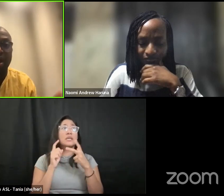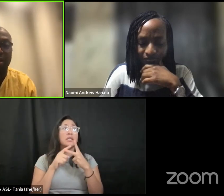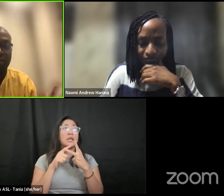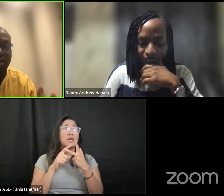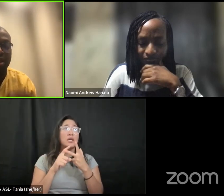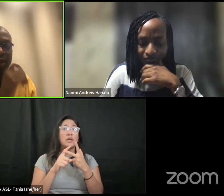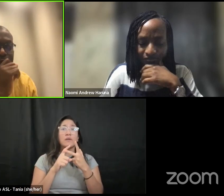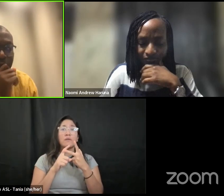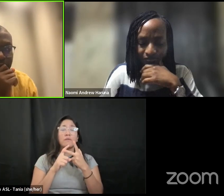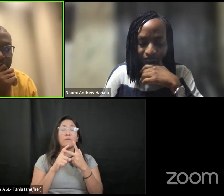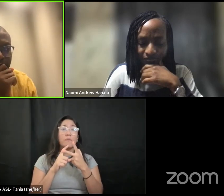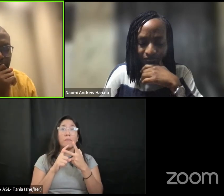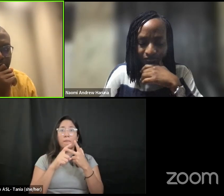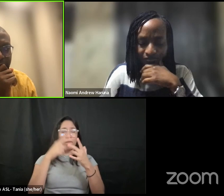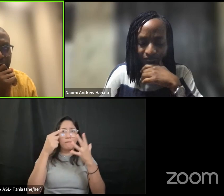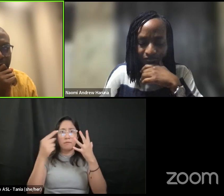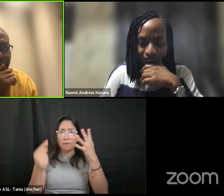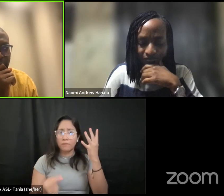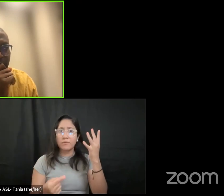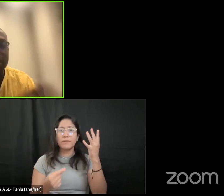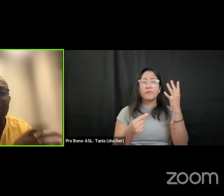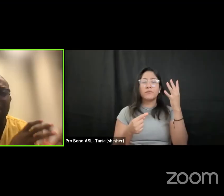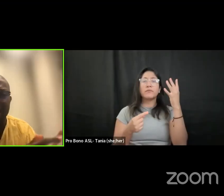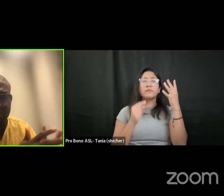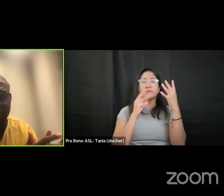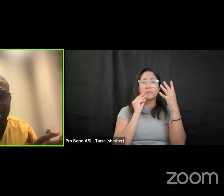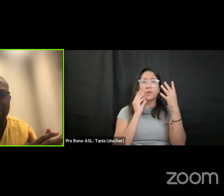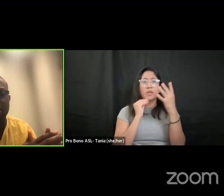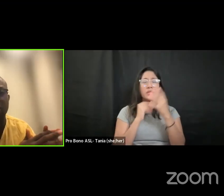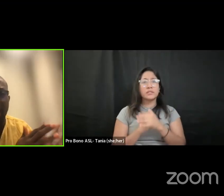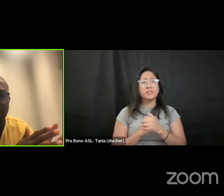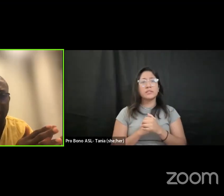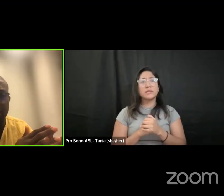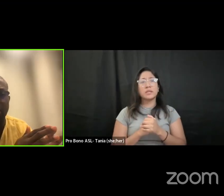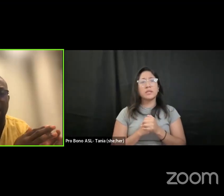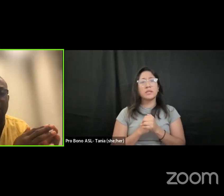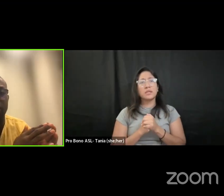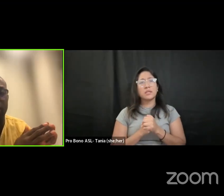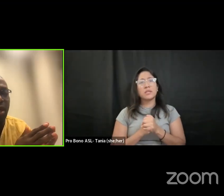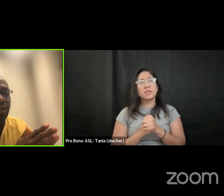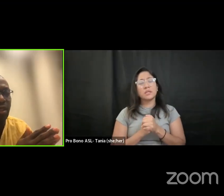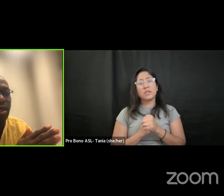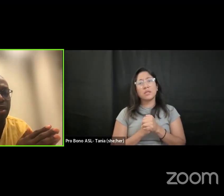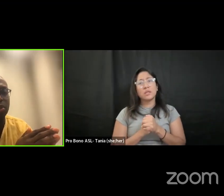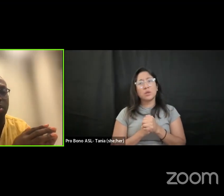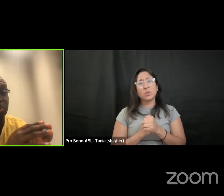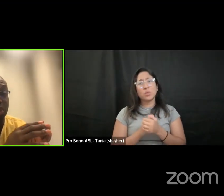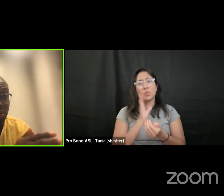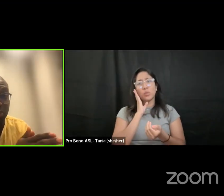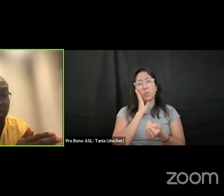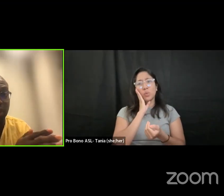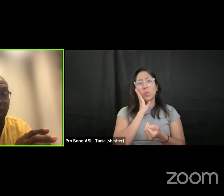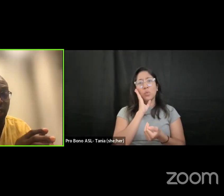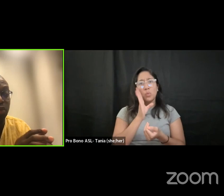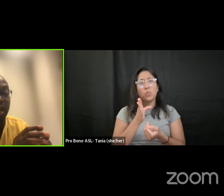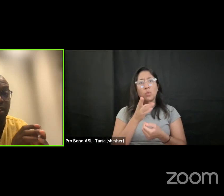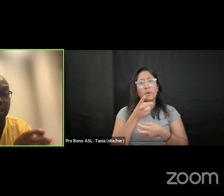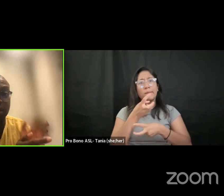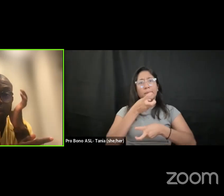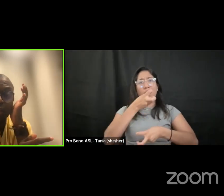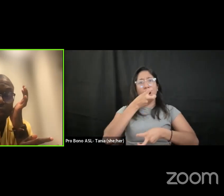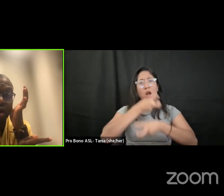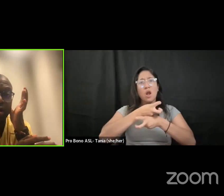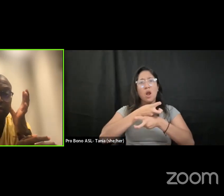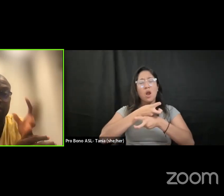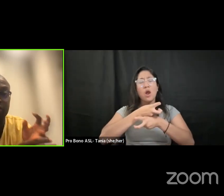everything that we're at right now it can be hard to get silenced and to get subsumed into